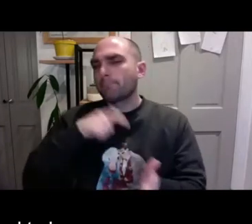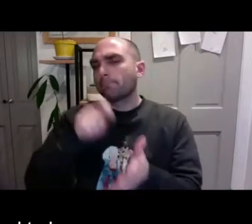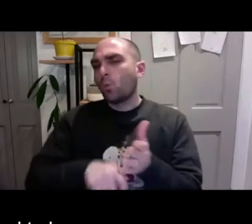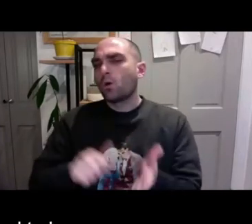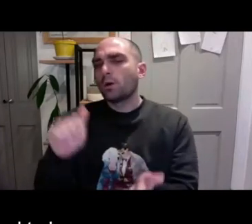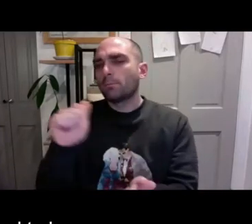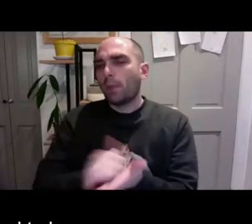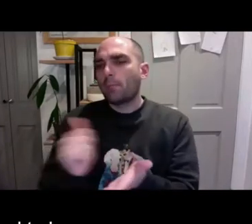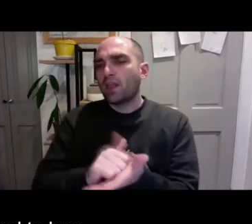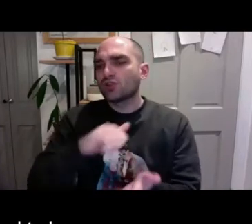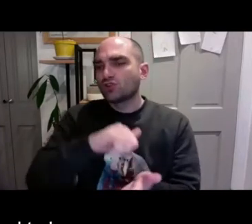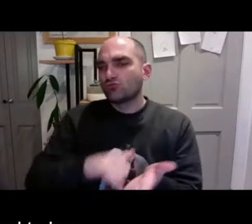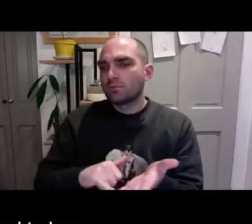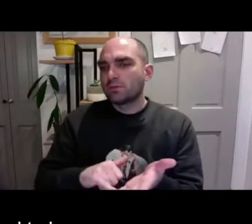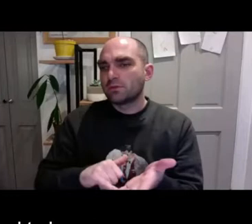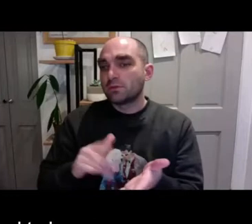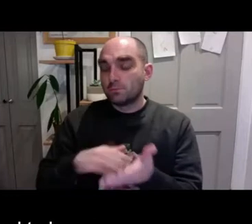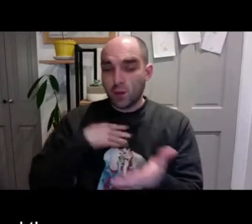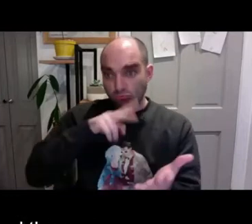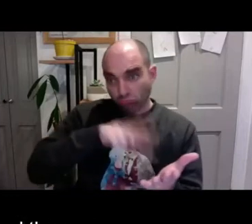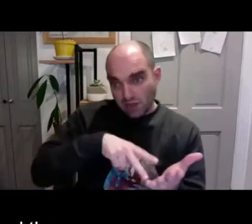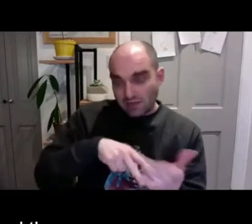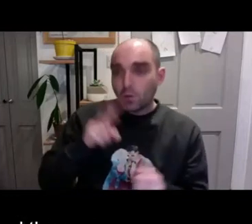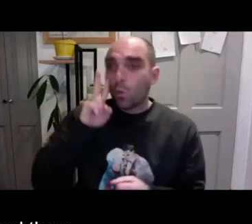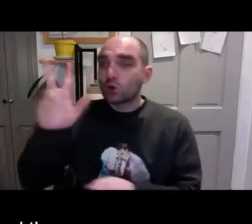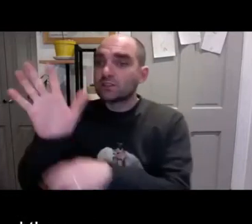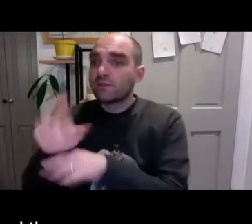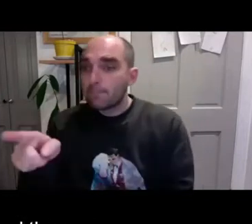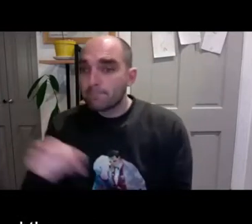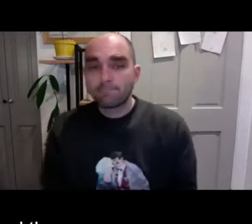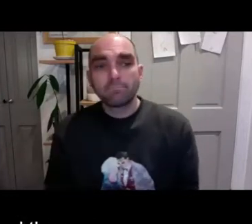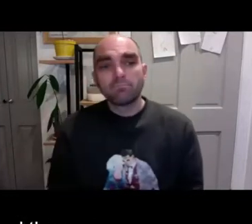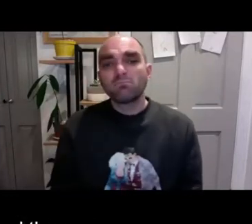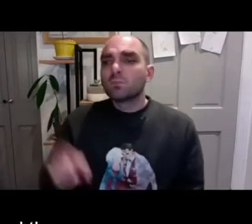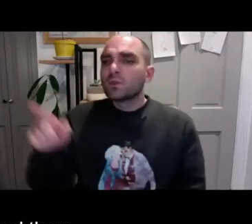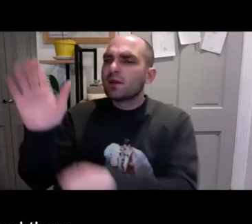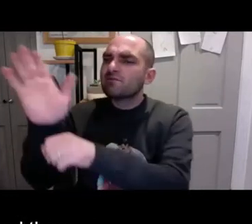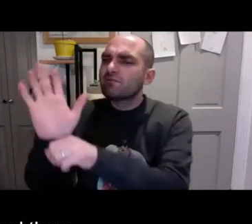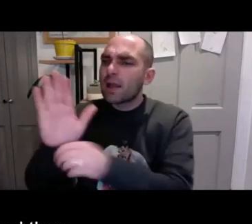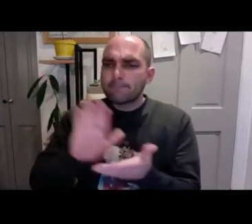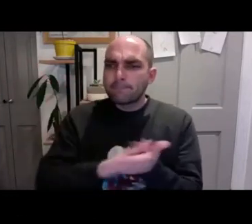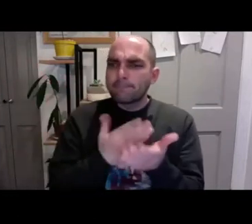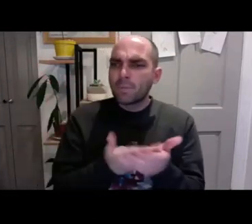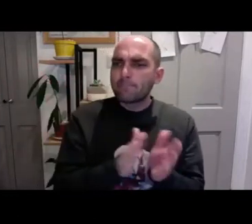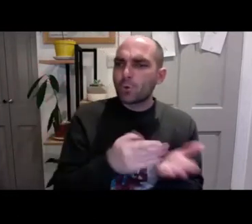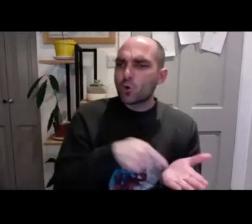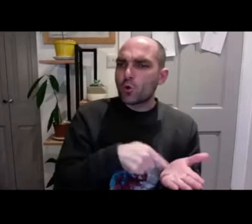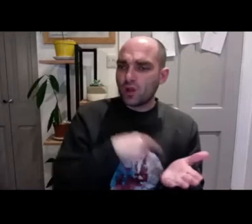to study film much more in depth. And I used to buy any of the published scripts so that I could read them as well as watching the film.